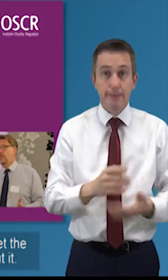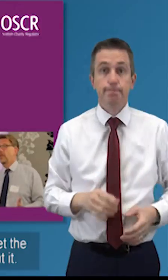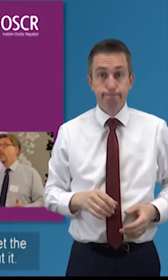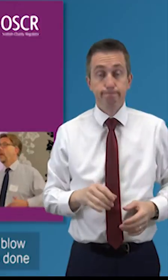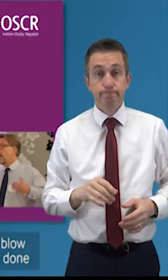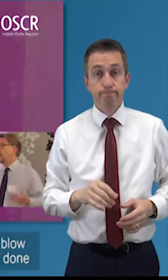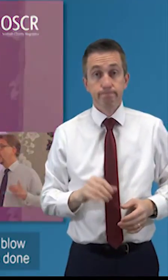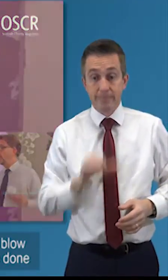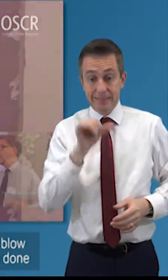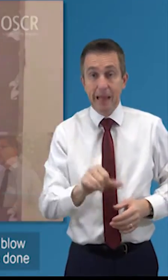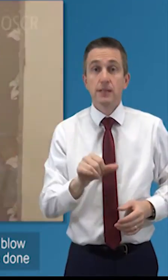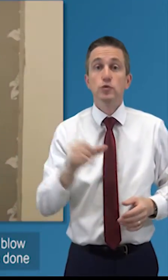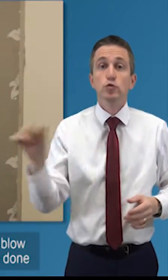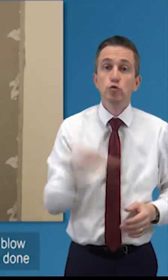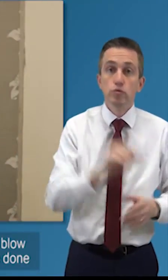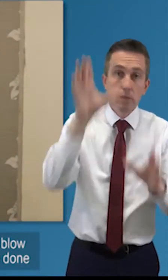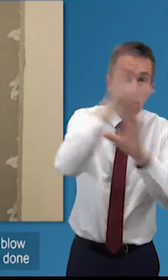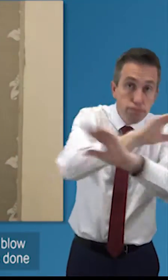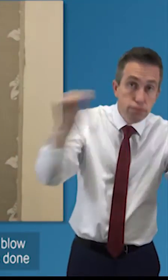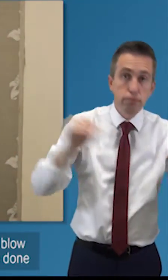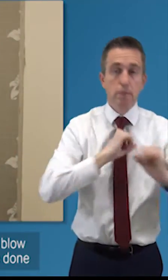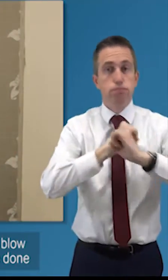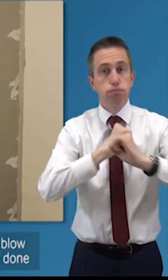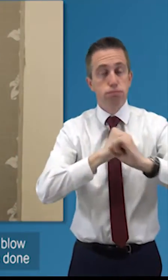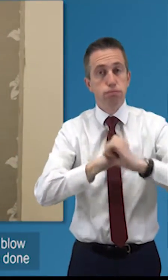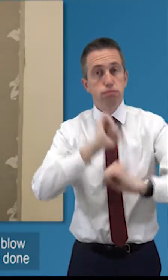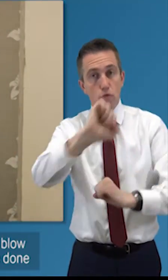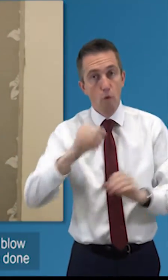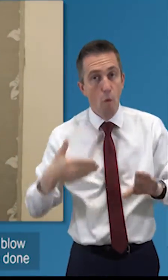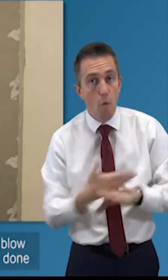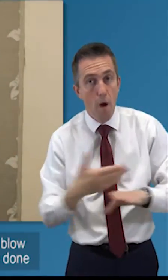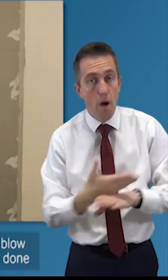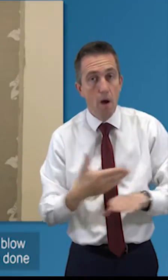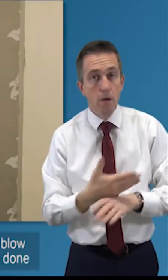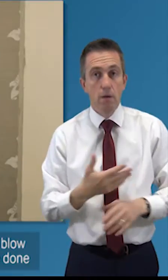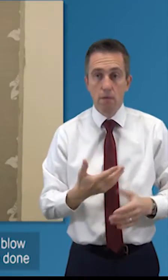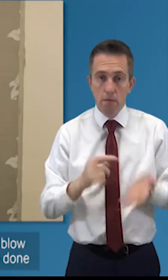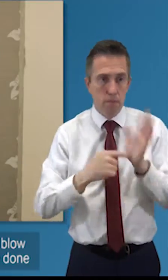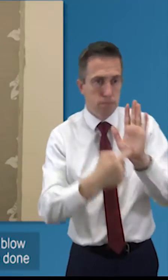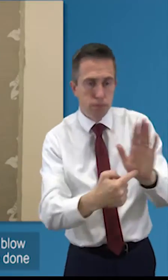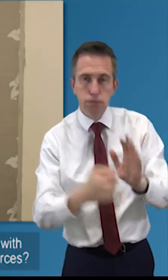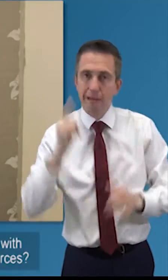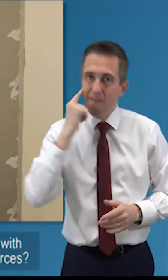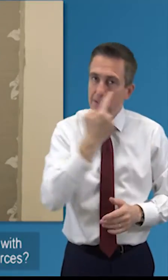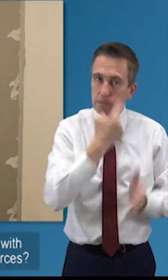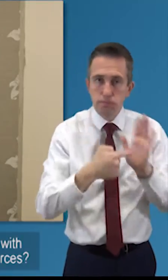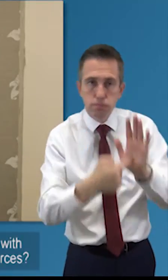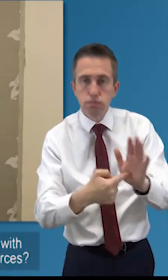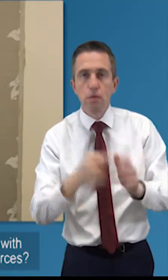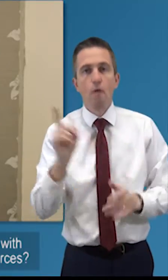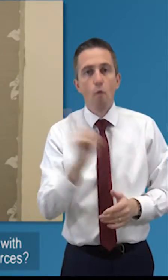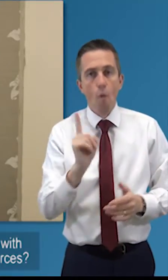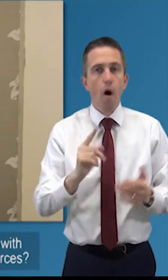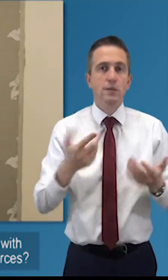about it again that point about transparency you need to blow your own trumpet you need to say what is it we've done to achieve our purposes